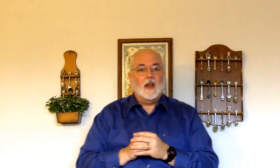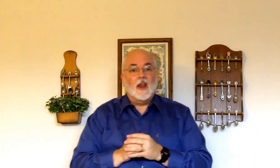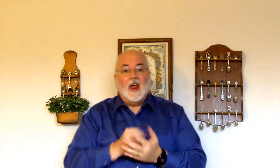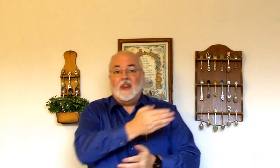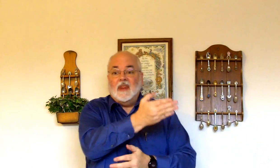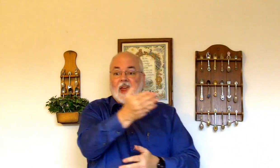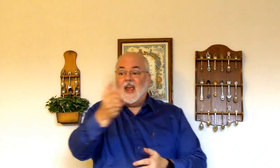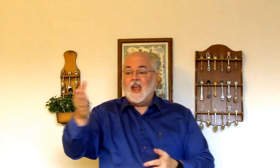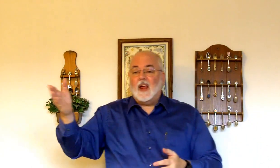They.